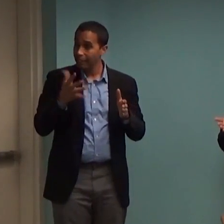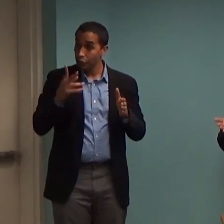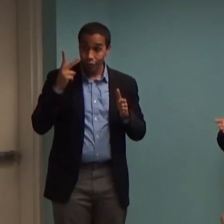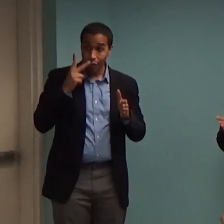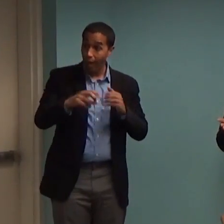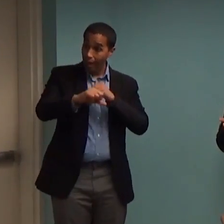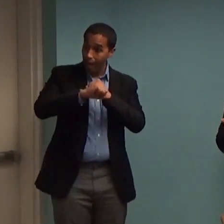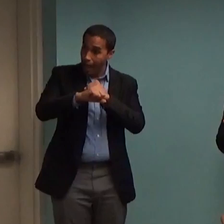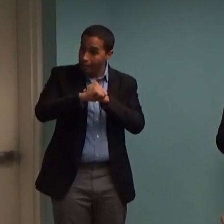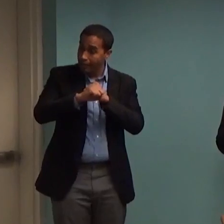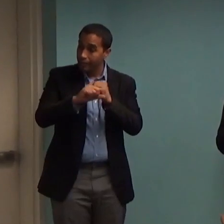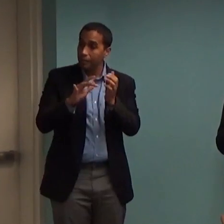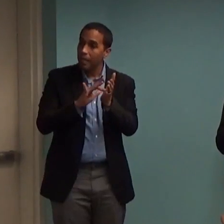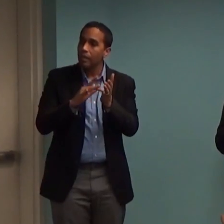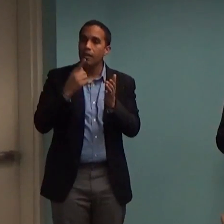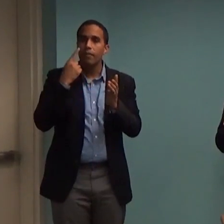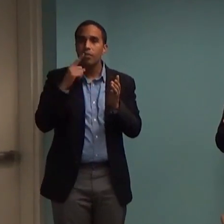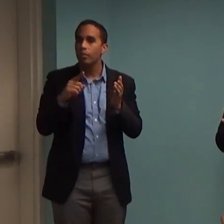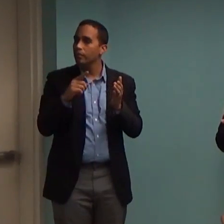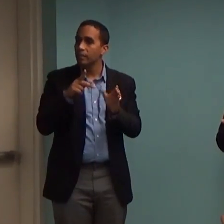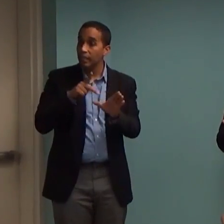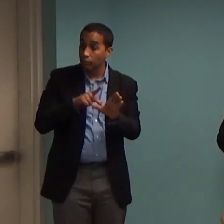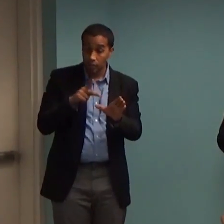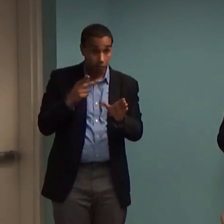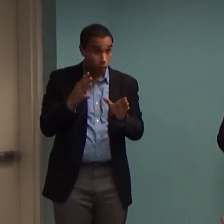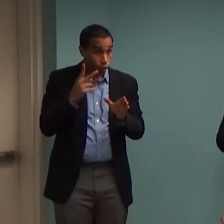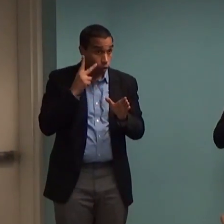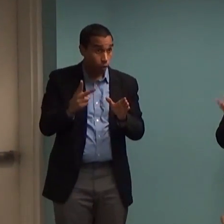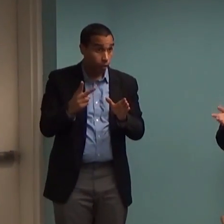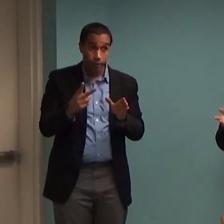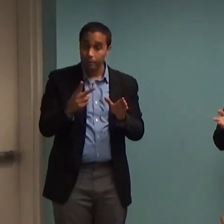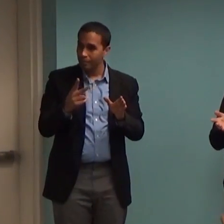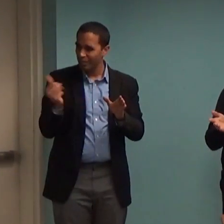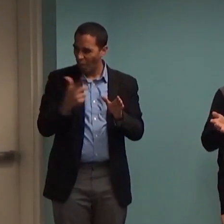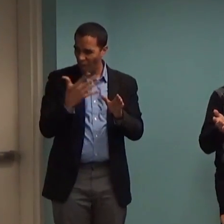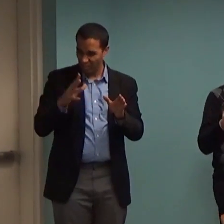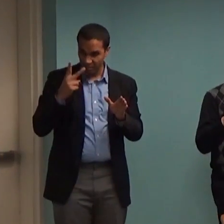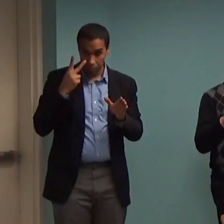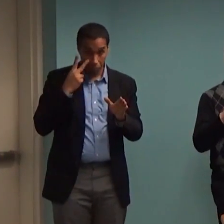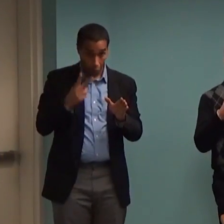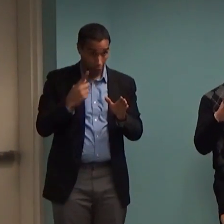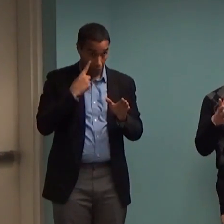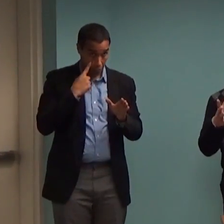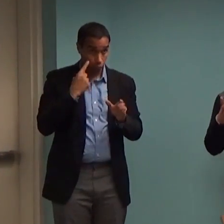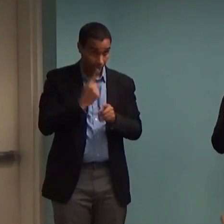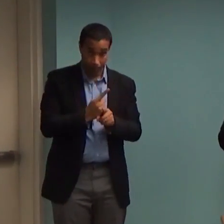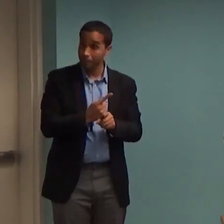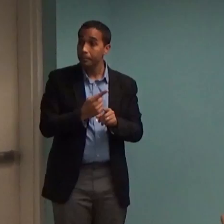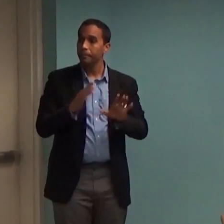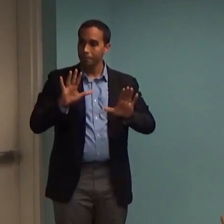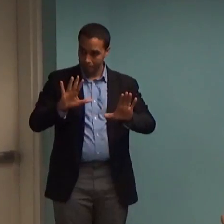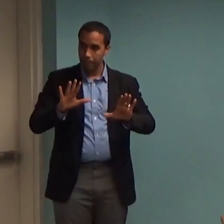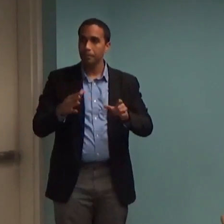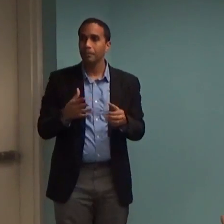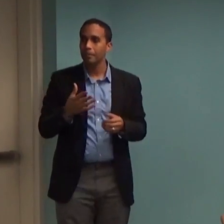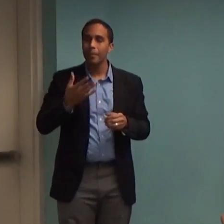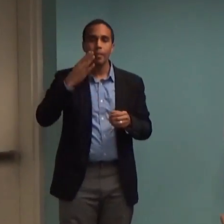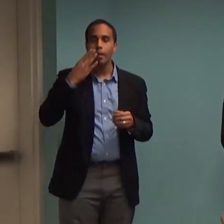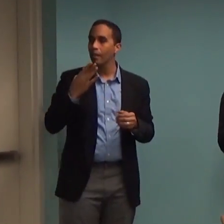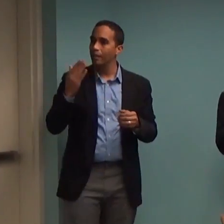ads on TV like for psychiatric medications? You've all seen them. And so you know that they'll advertise it usually in a